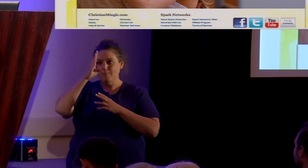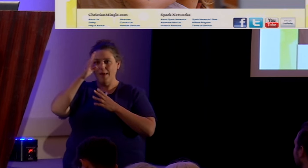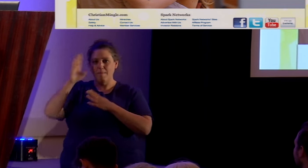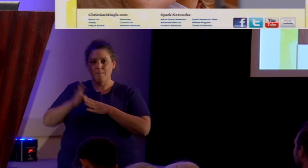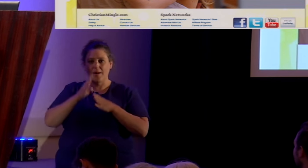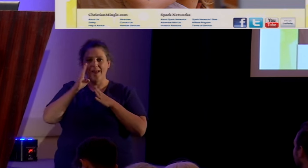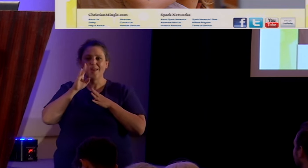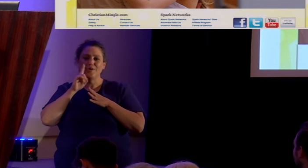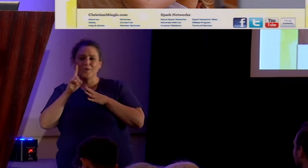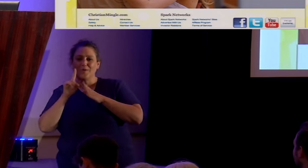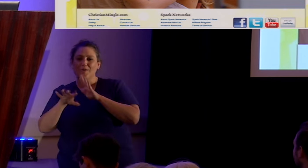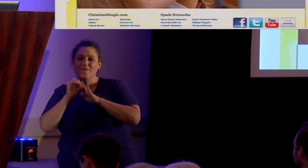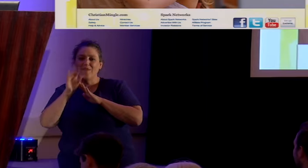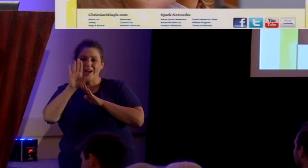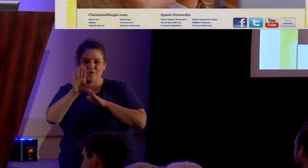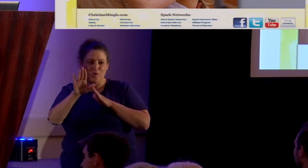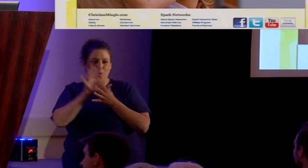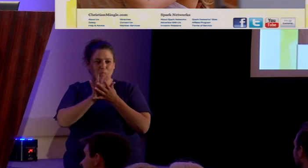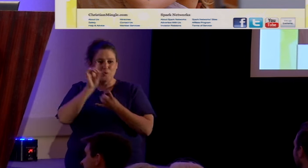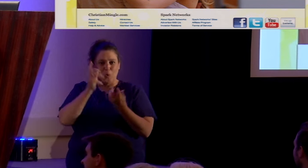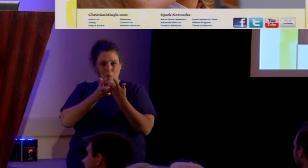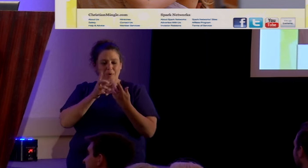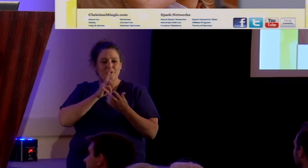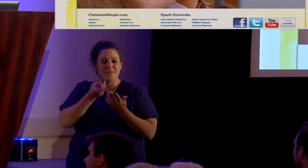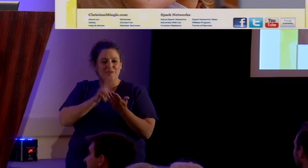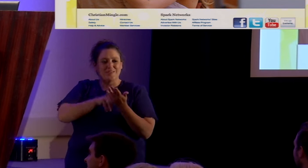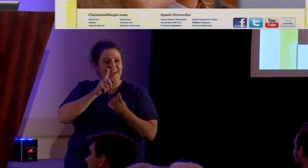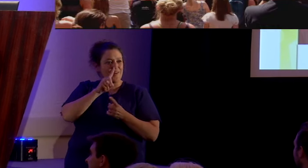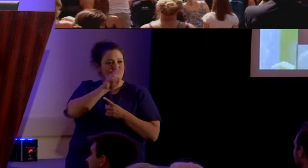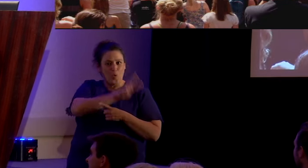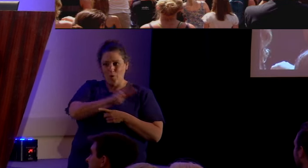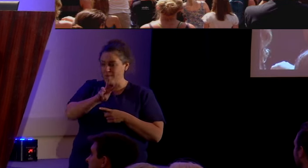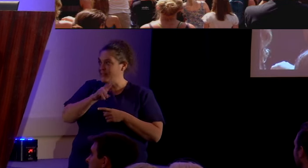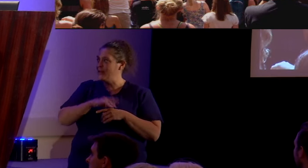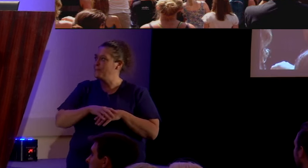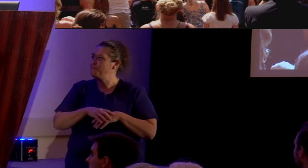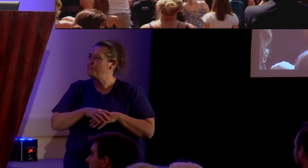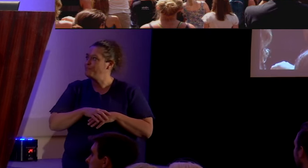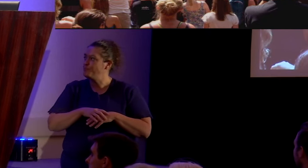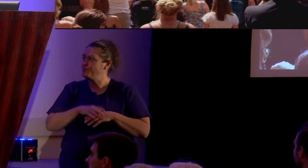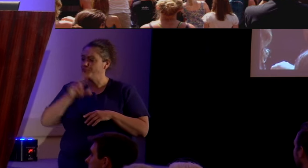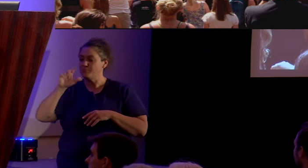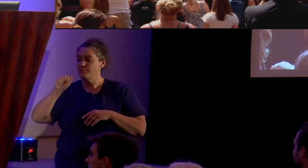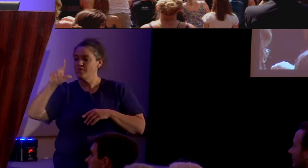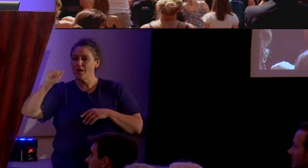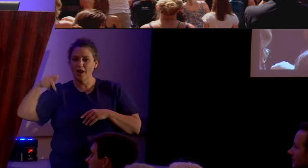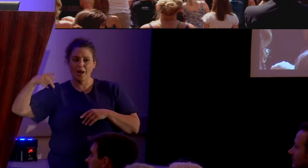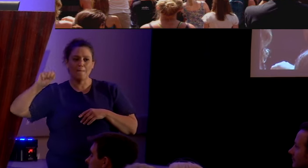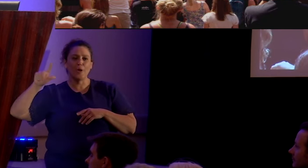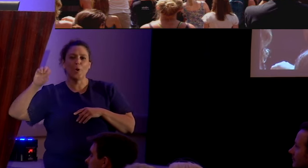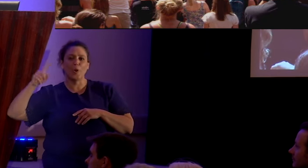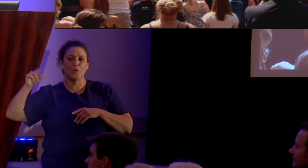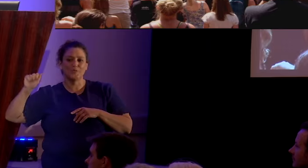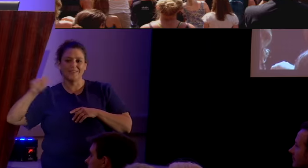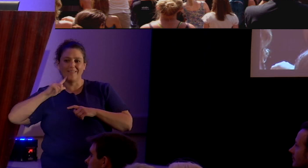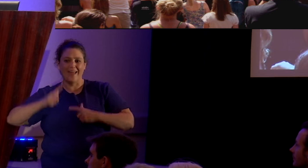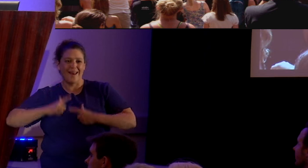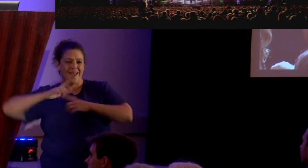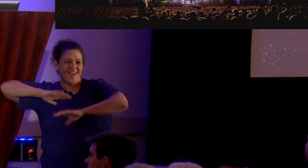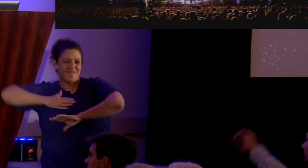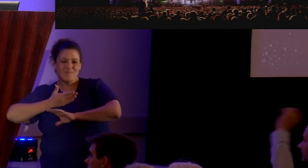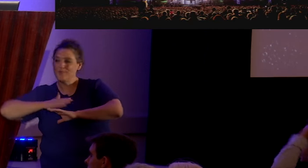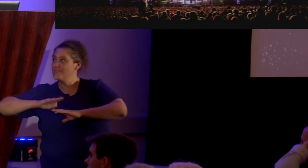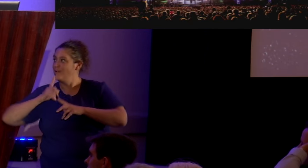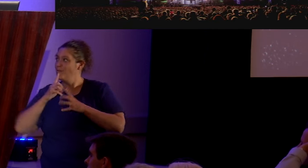soulmate is to sign up to a website. You've got to be kidding me. Music festivals like Lollapalooza, right? People love live music. Well,